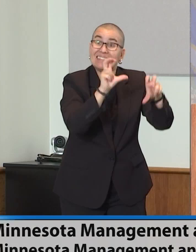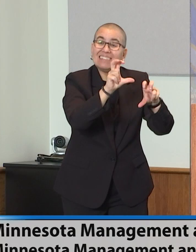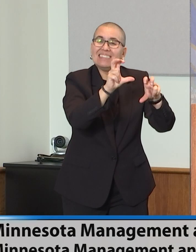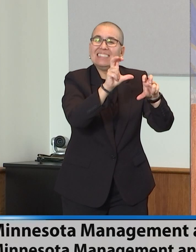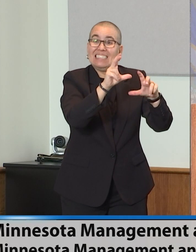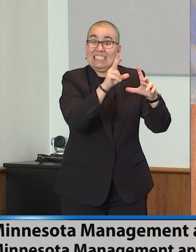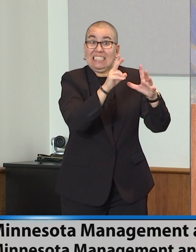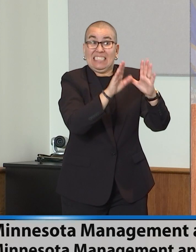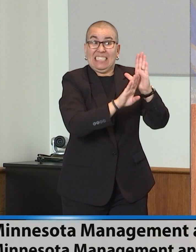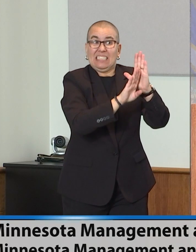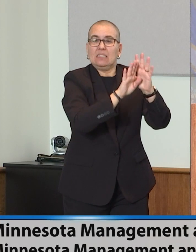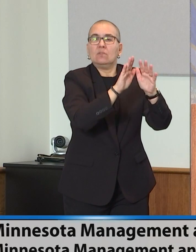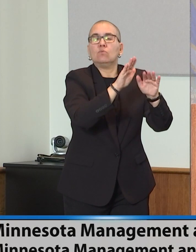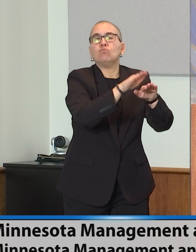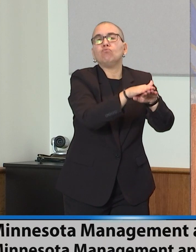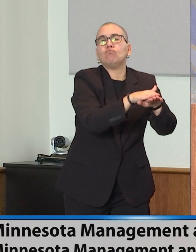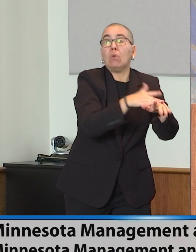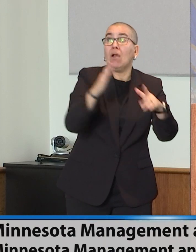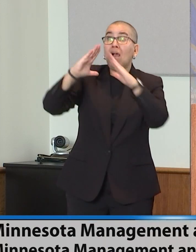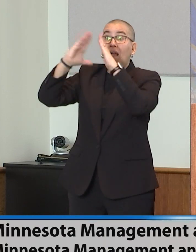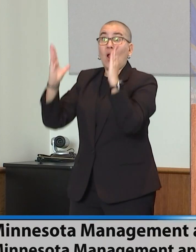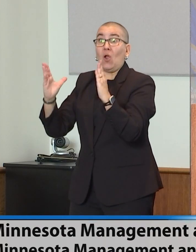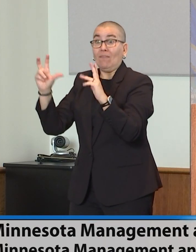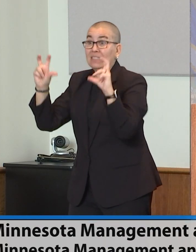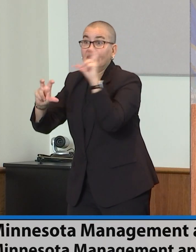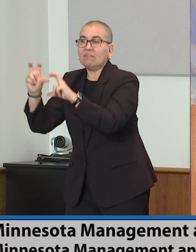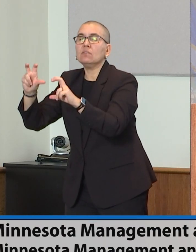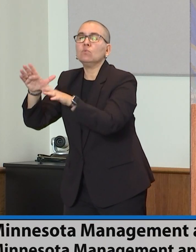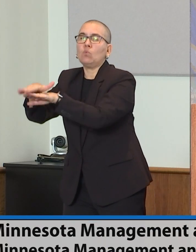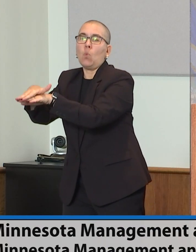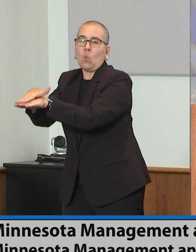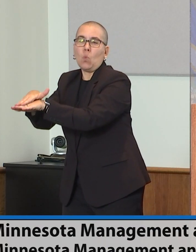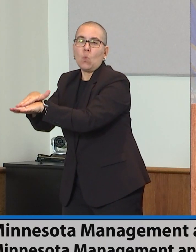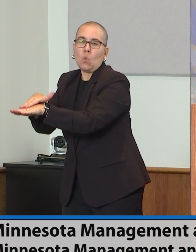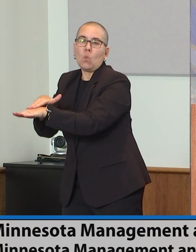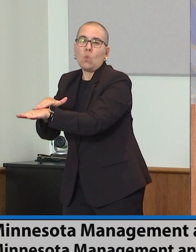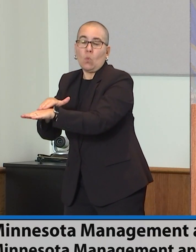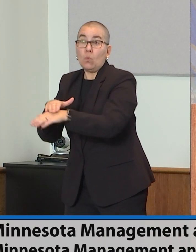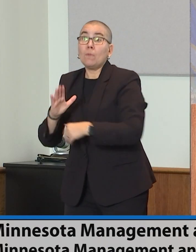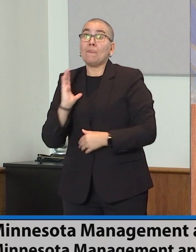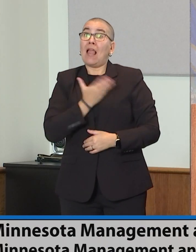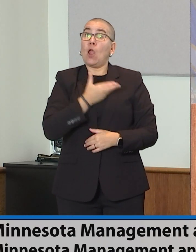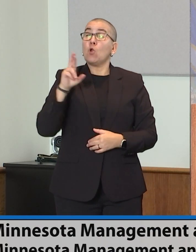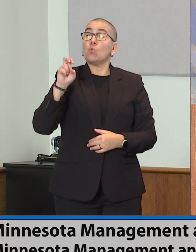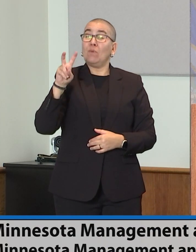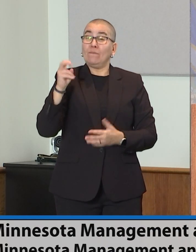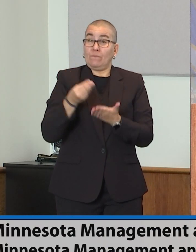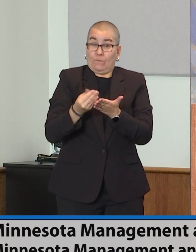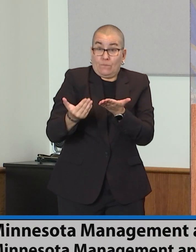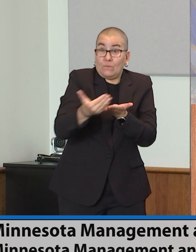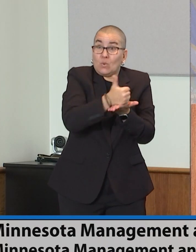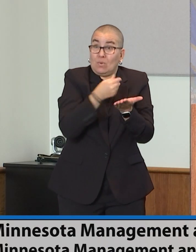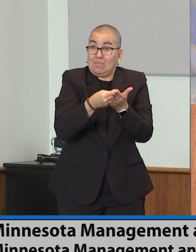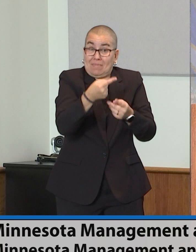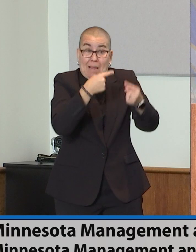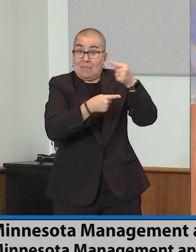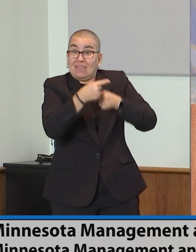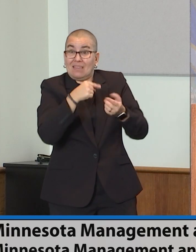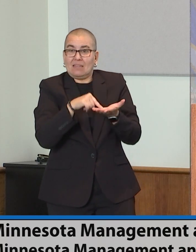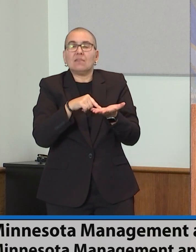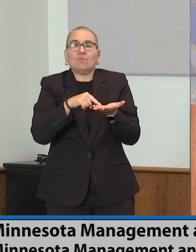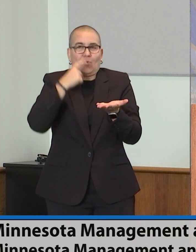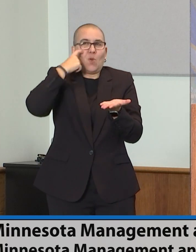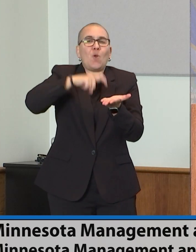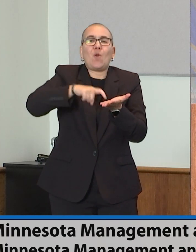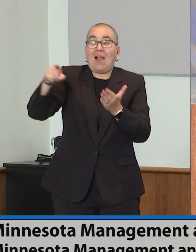and you'll see that reflected in our revenue forecast in the forecasts for taxes that are tied to the housing market. And the higher